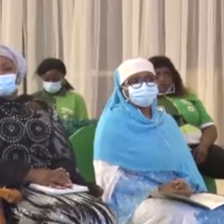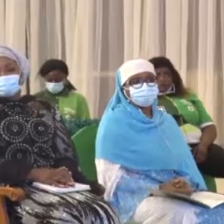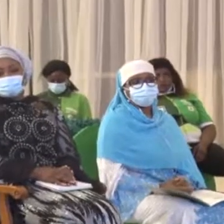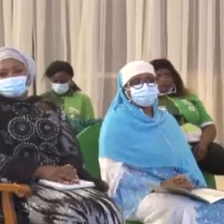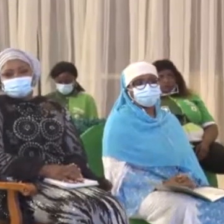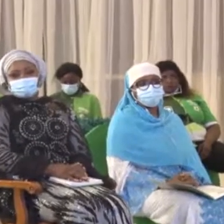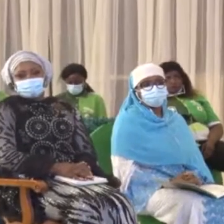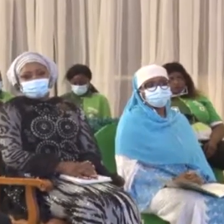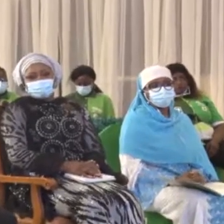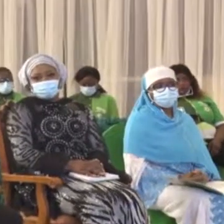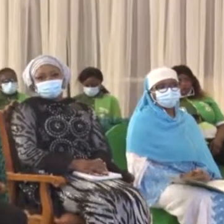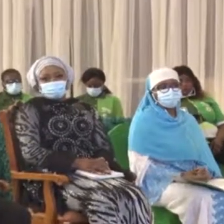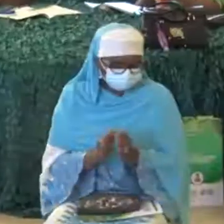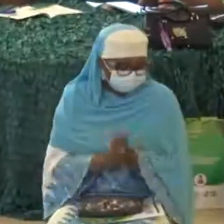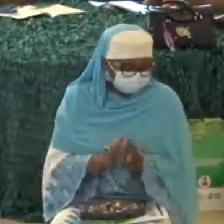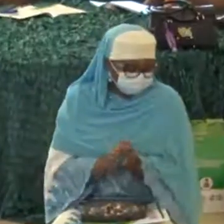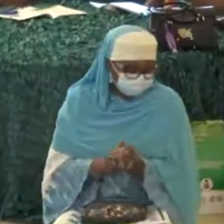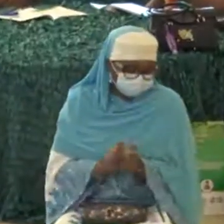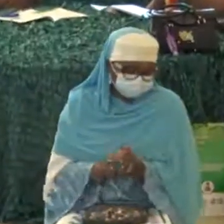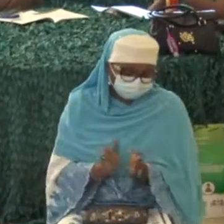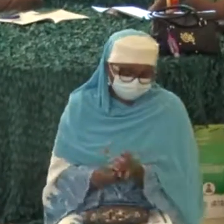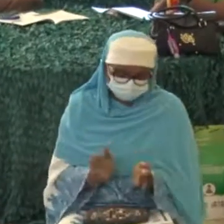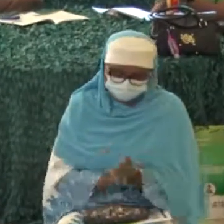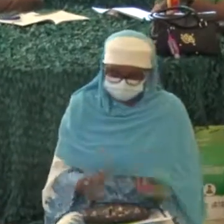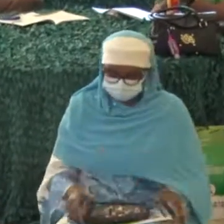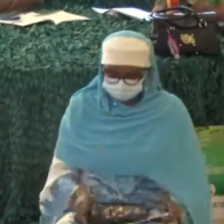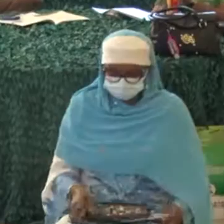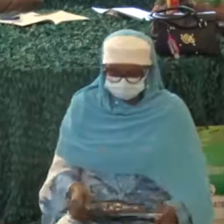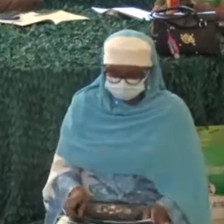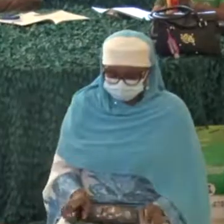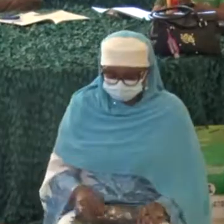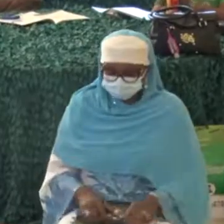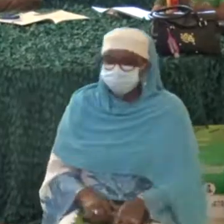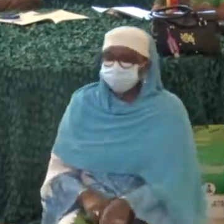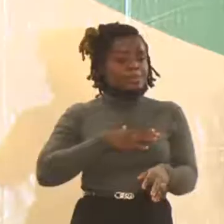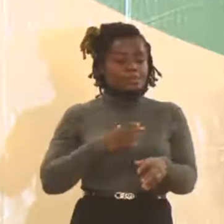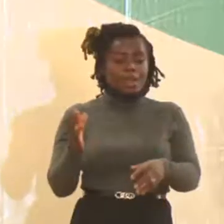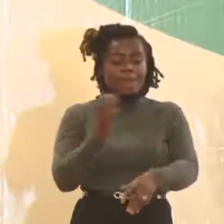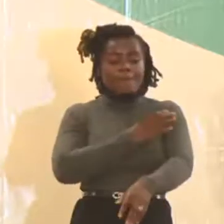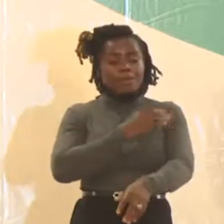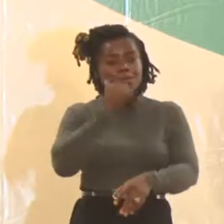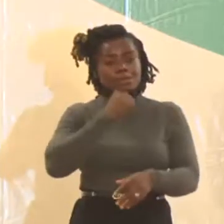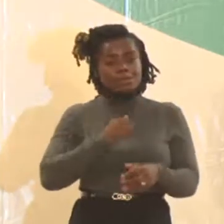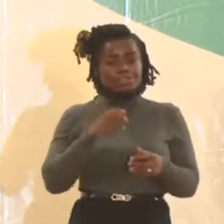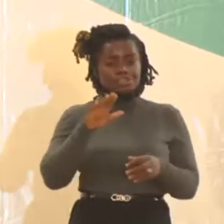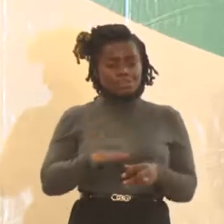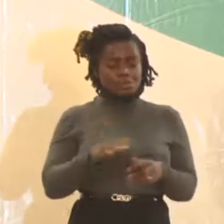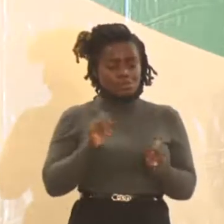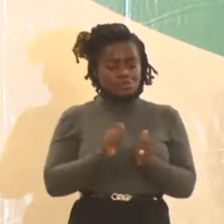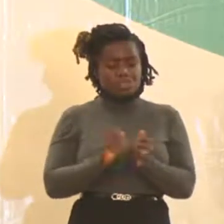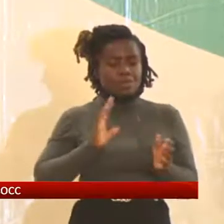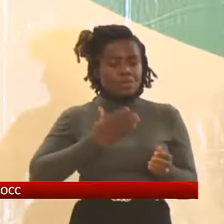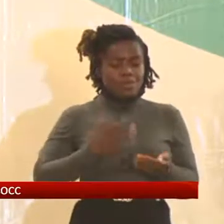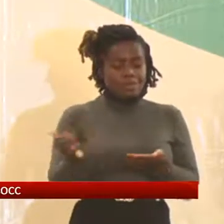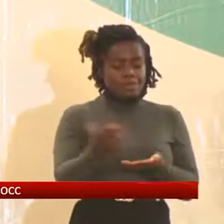for Nigeria women and the girl child to contribute to the development of Nigeria and Africa at large. With our collective effort to achieve